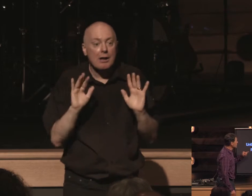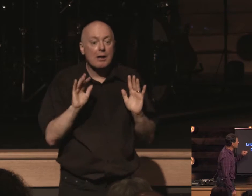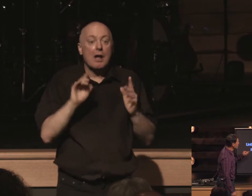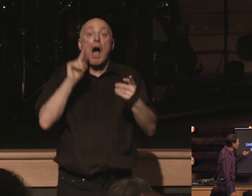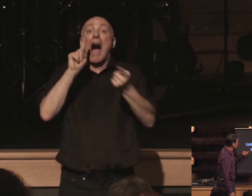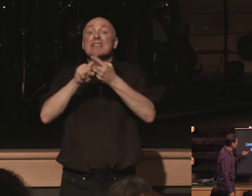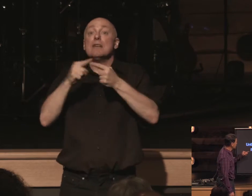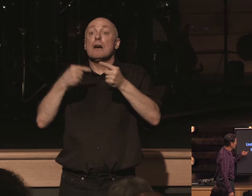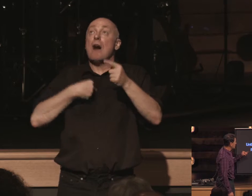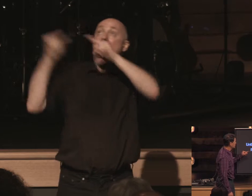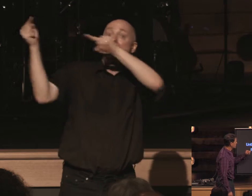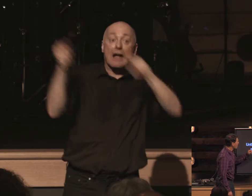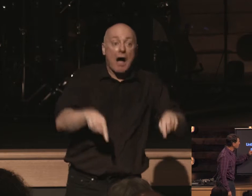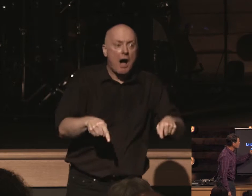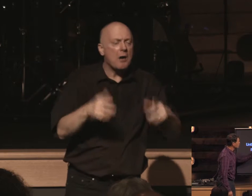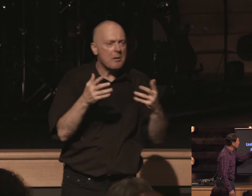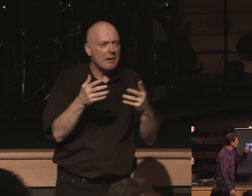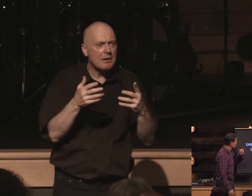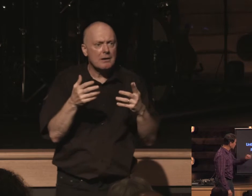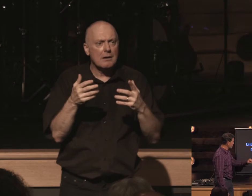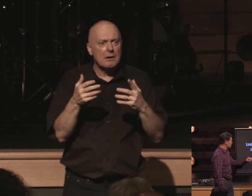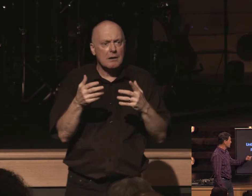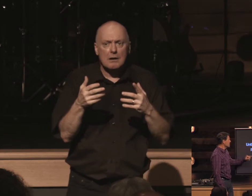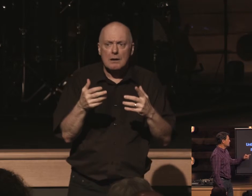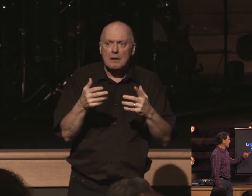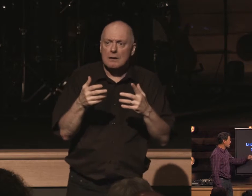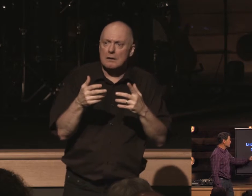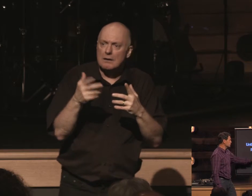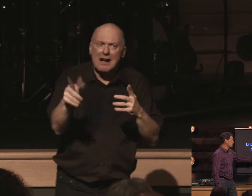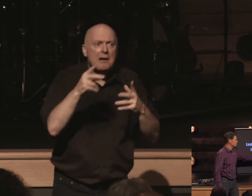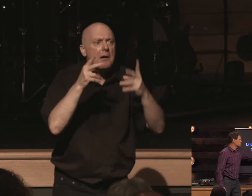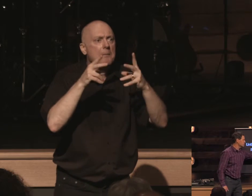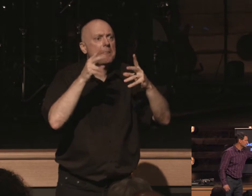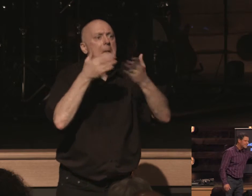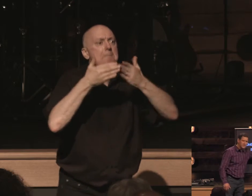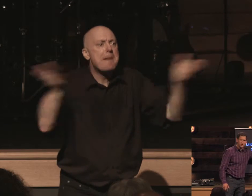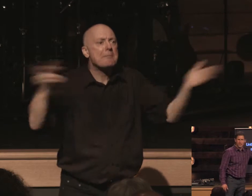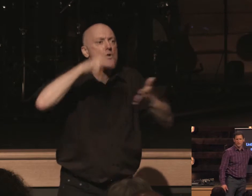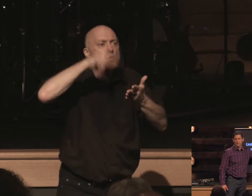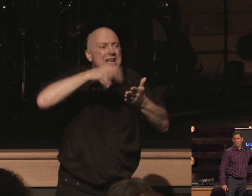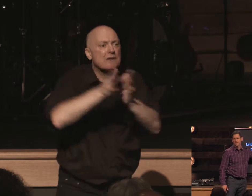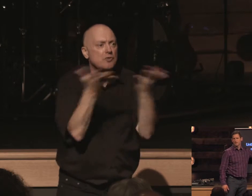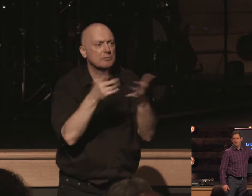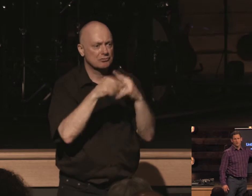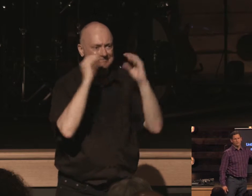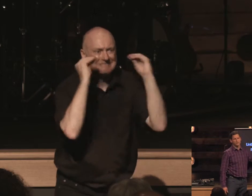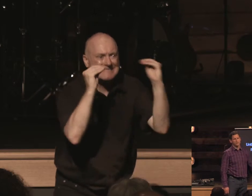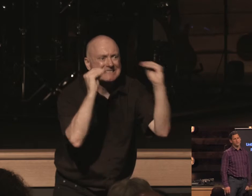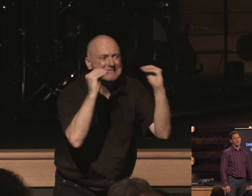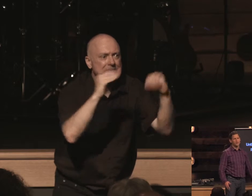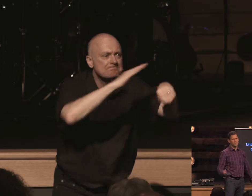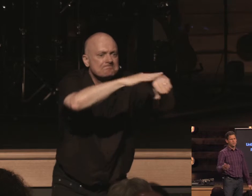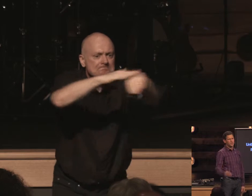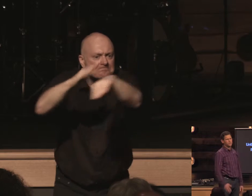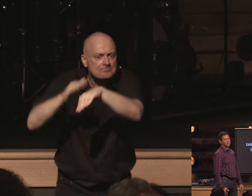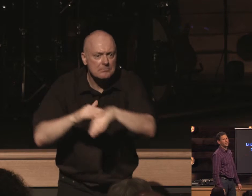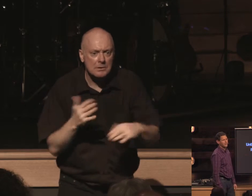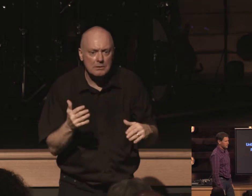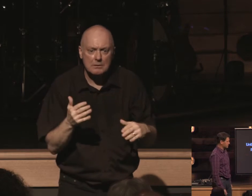devote yourself timothy to public reading of scripture to exhortation to the teaching of scripture and god cares about doctrine ah yes